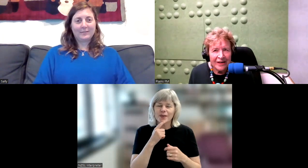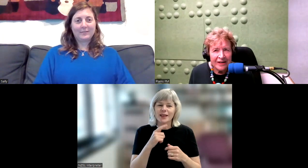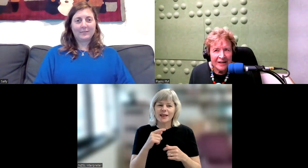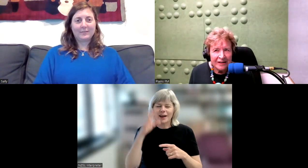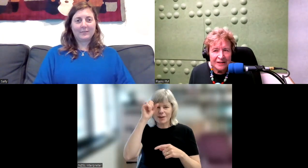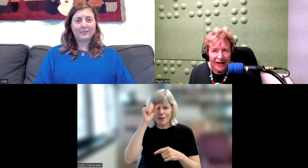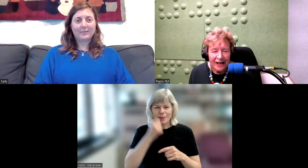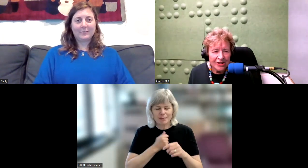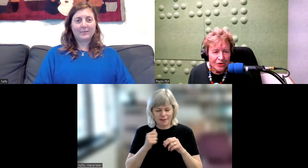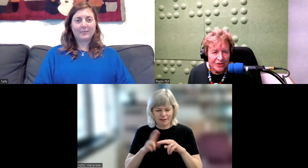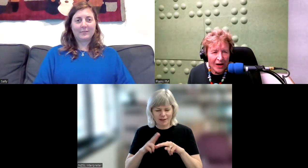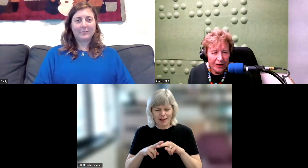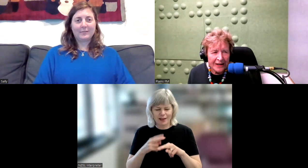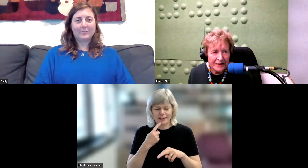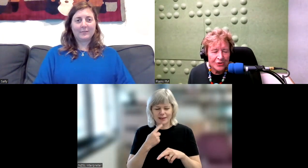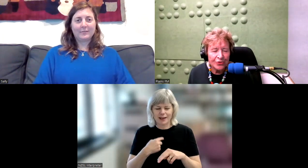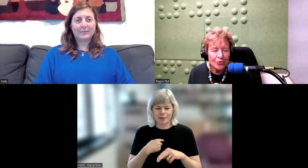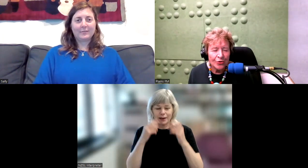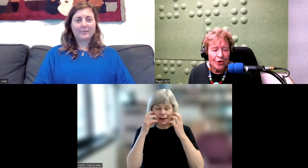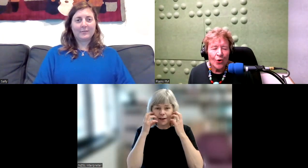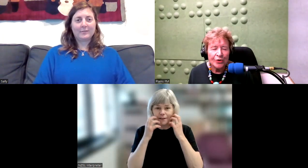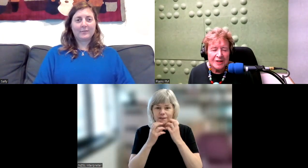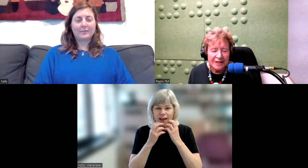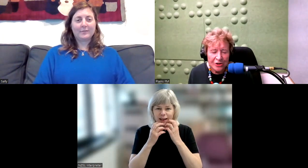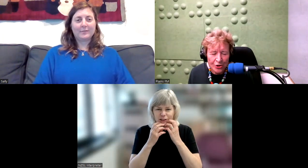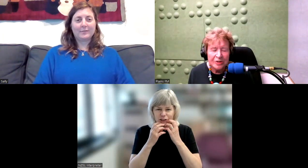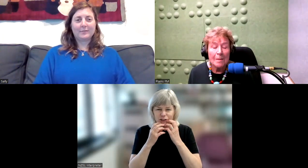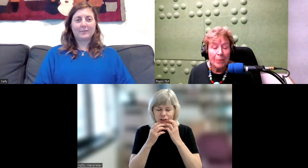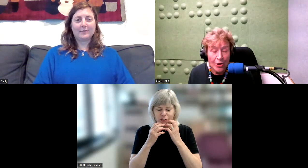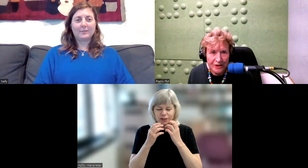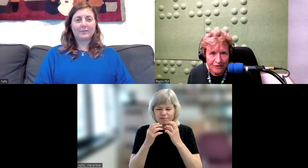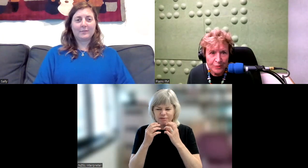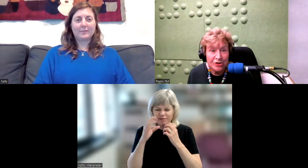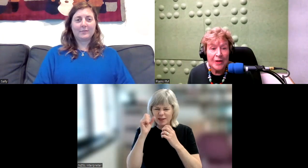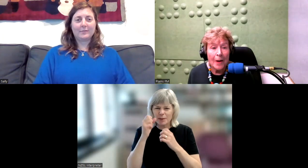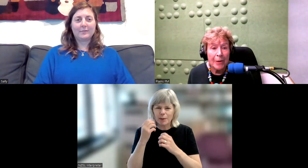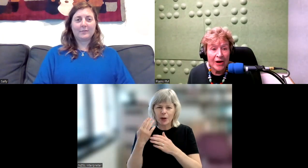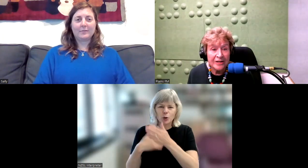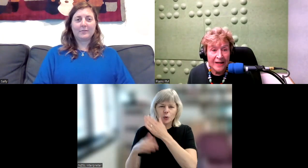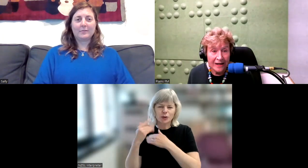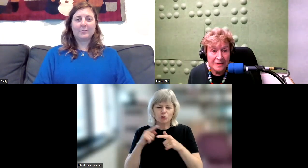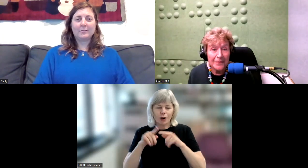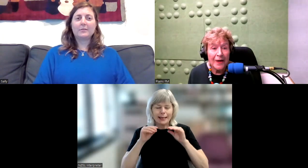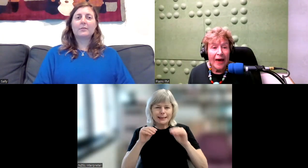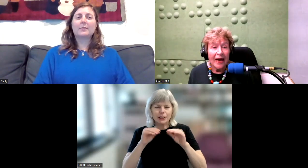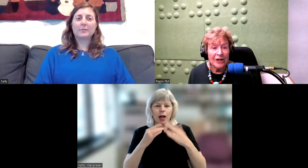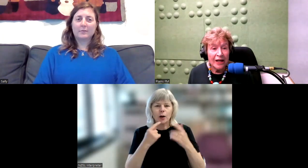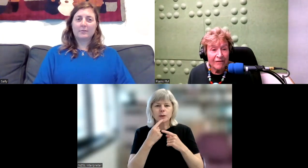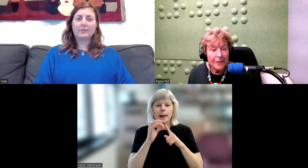that Van Ash used to get him to talk or to use plosifs, which are the p sounds. And he'd have a